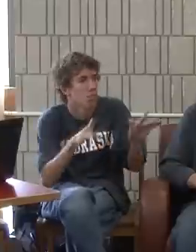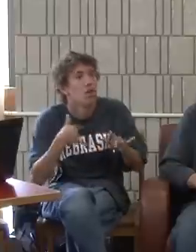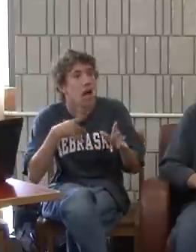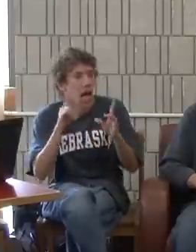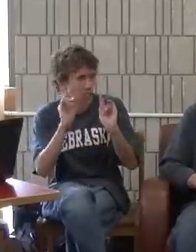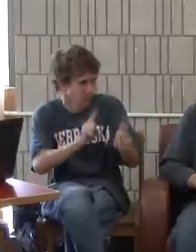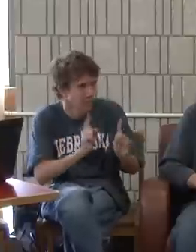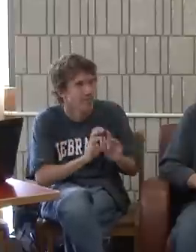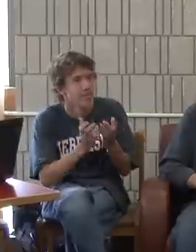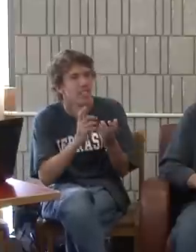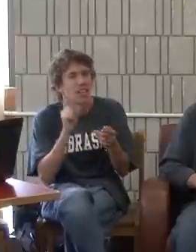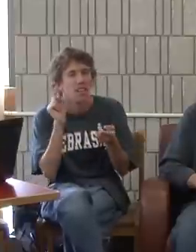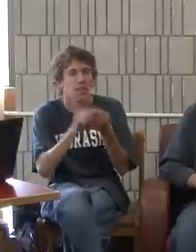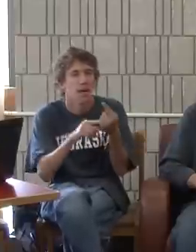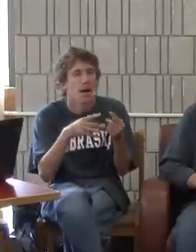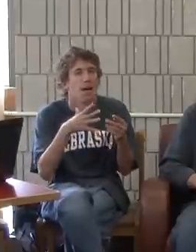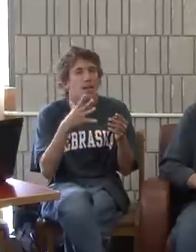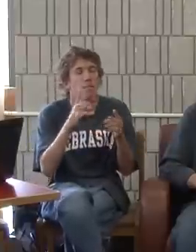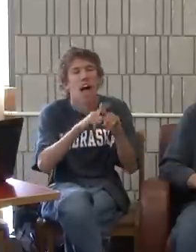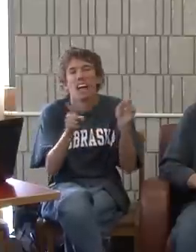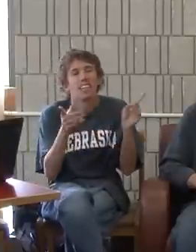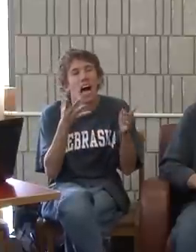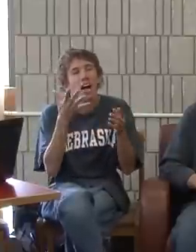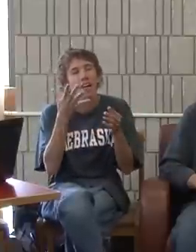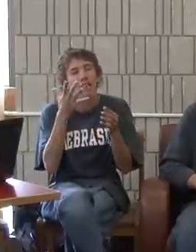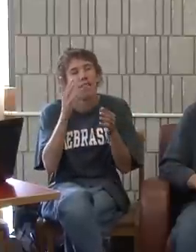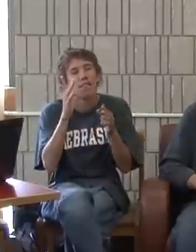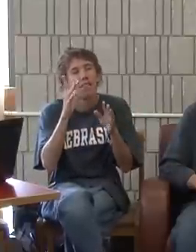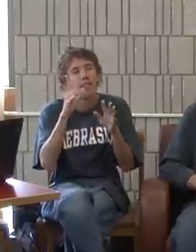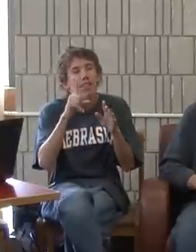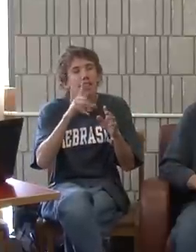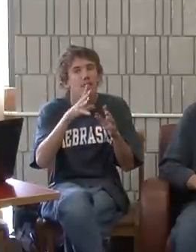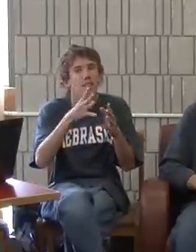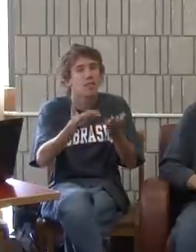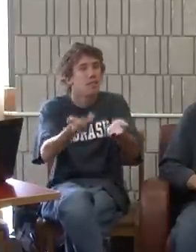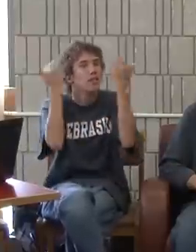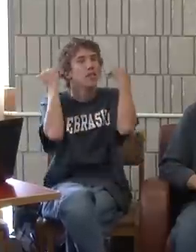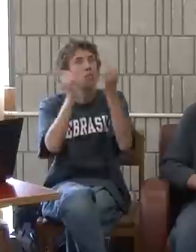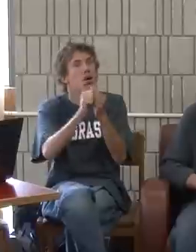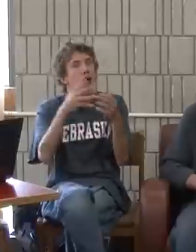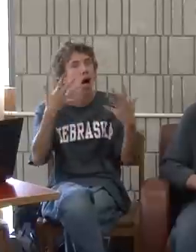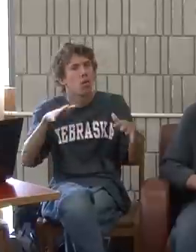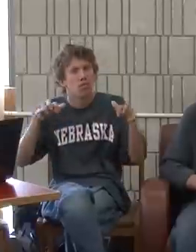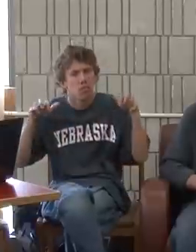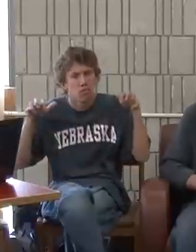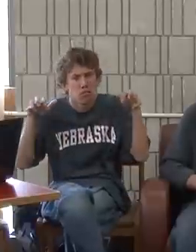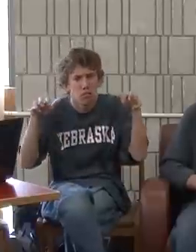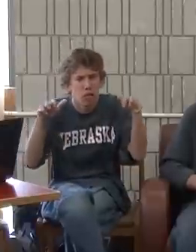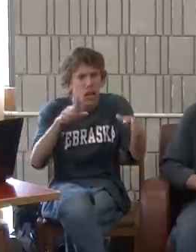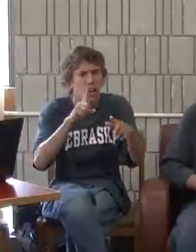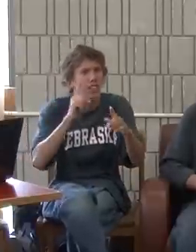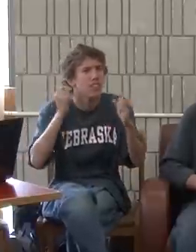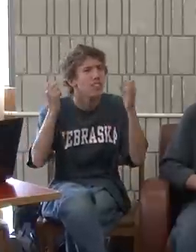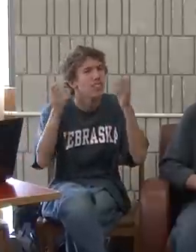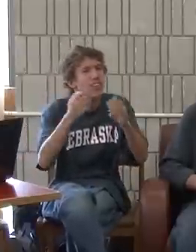I was at Gallaudet one semester, and I did attend classes, but it was overwhelming with